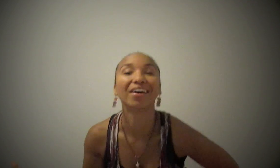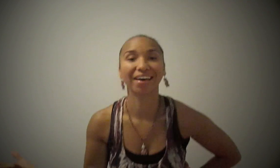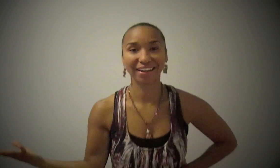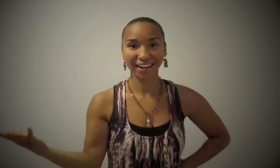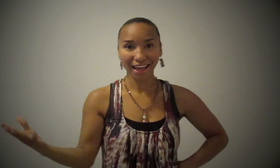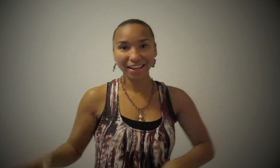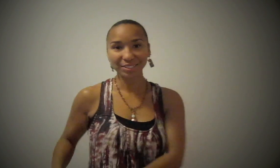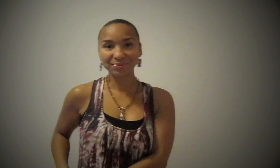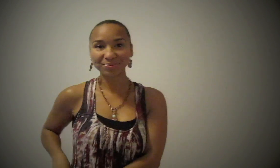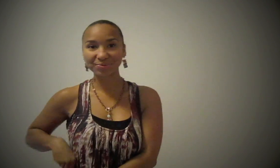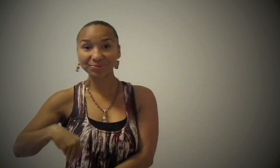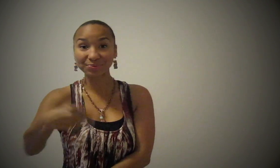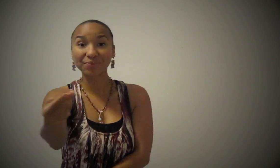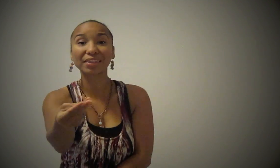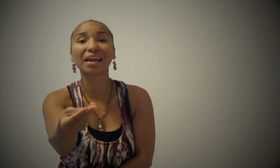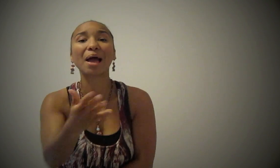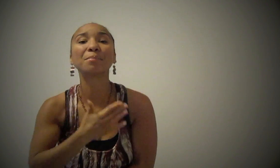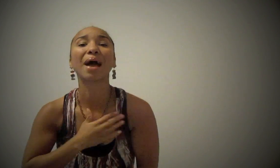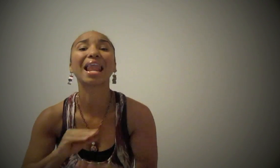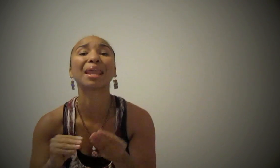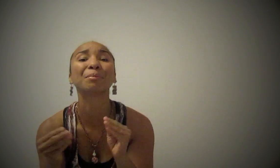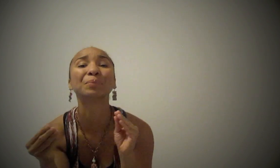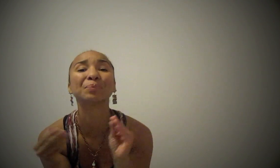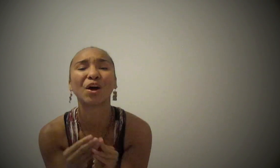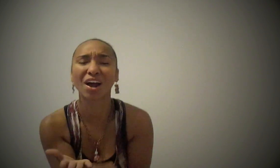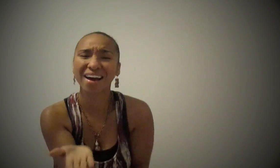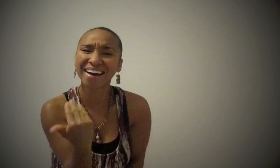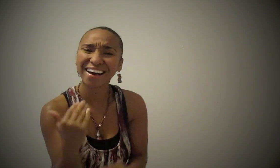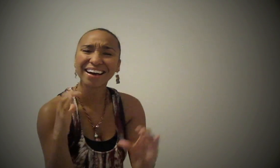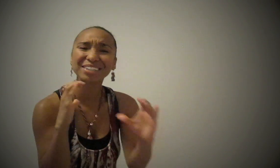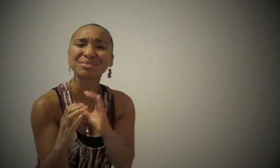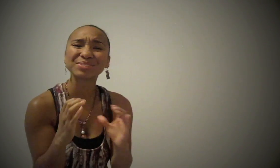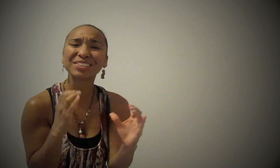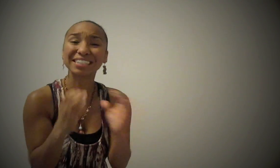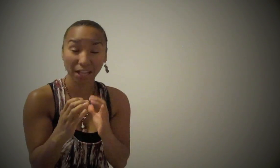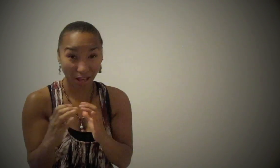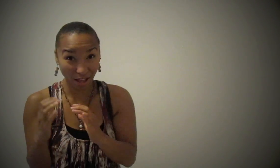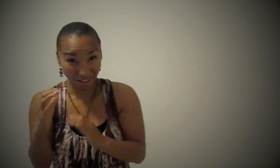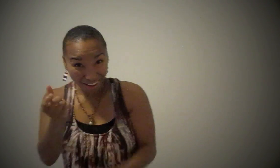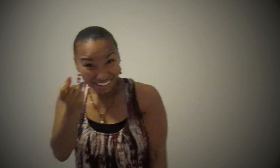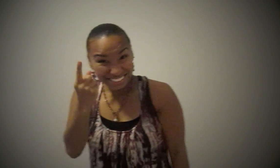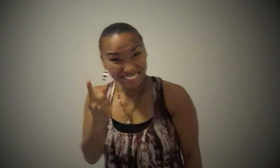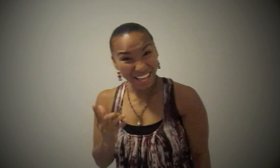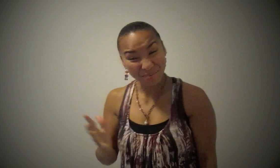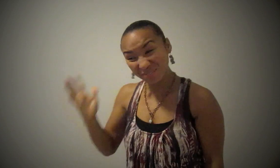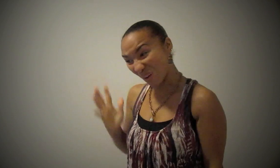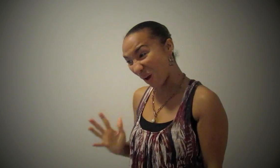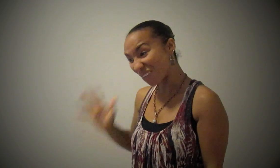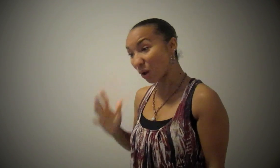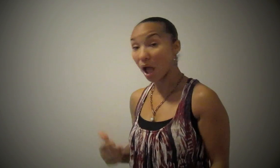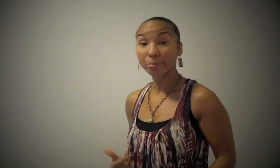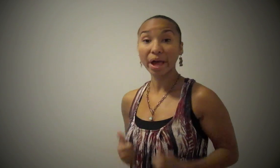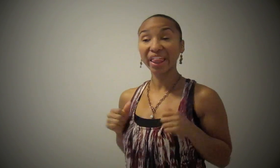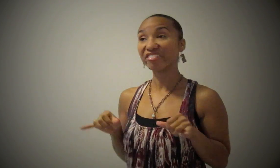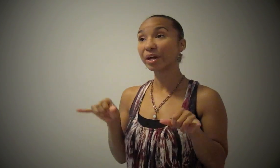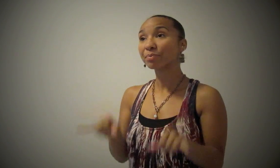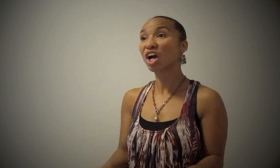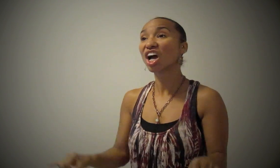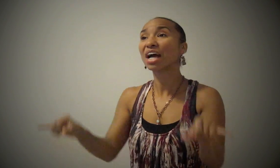maybe Before you came into my life I missed you so bad I missed you so bad I missed you so,